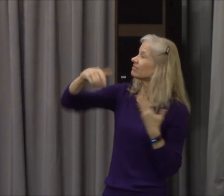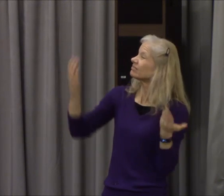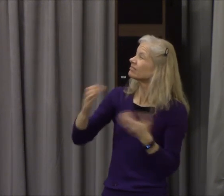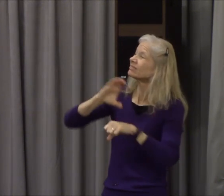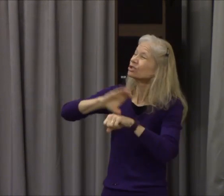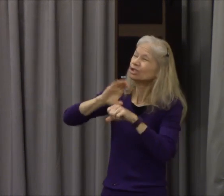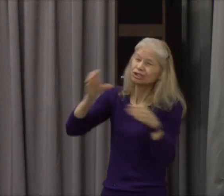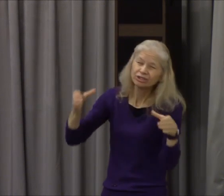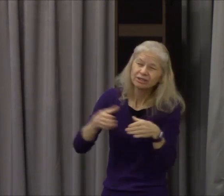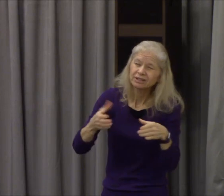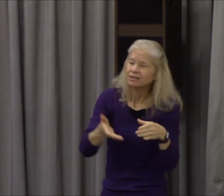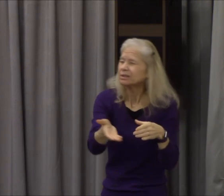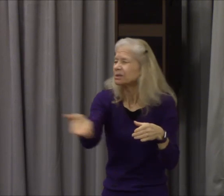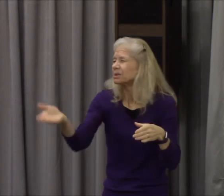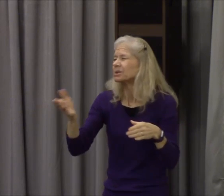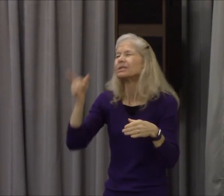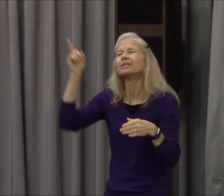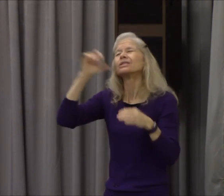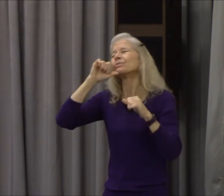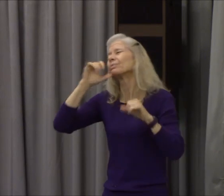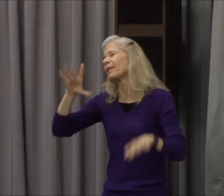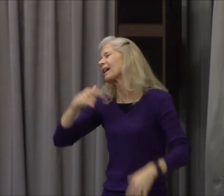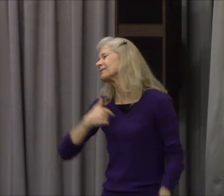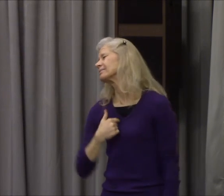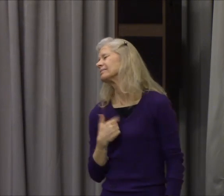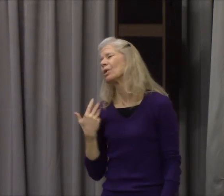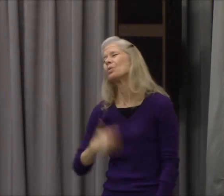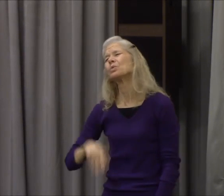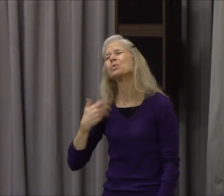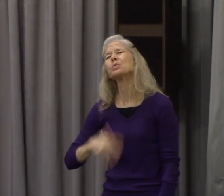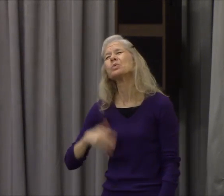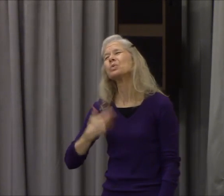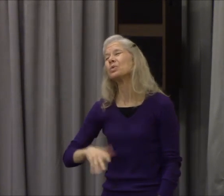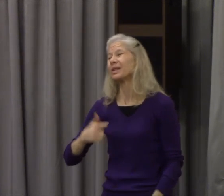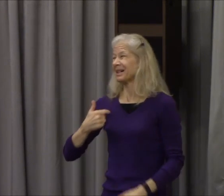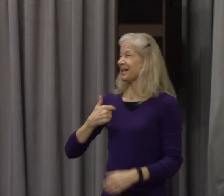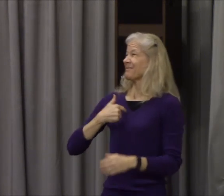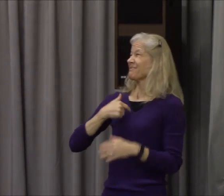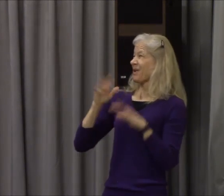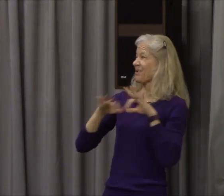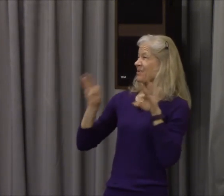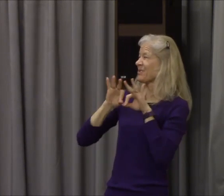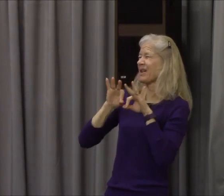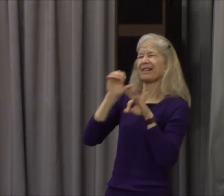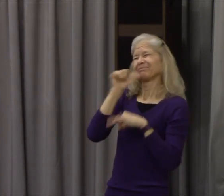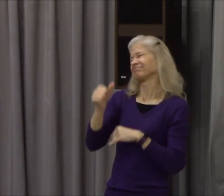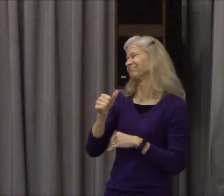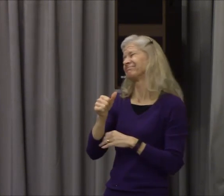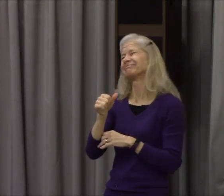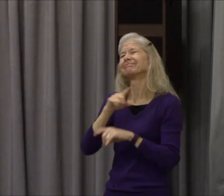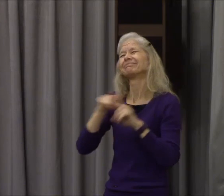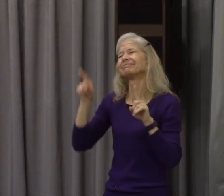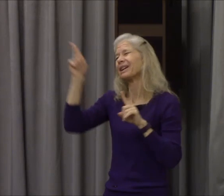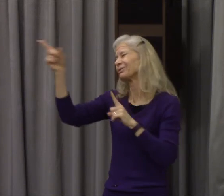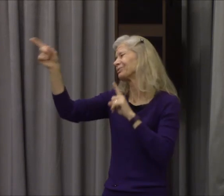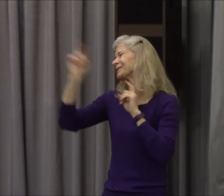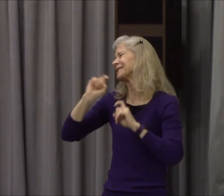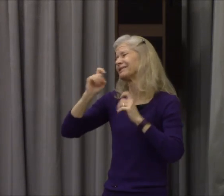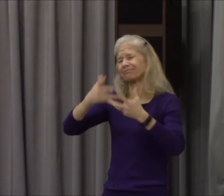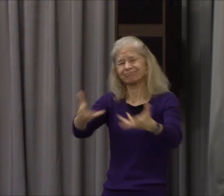deserve father I thank you and praise you with these sins before you I ask these things in Jesus name amen amen